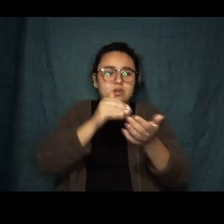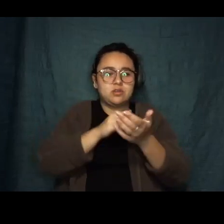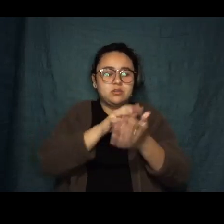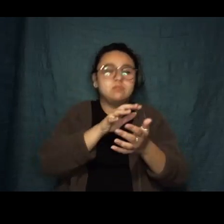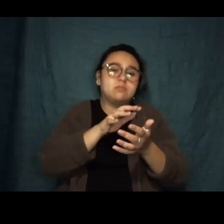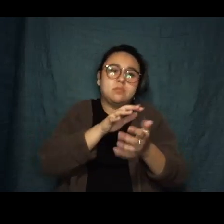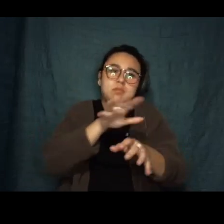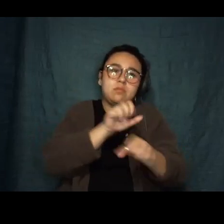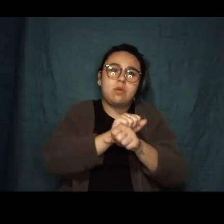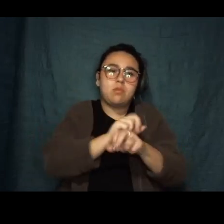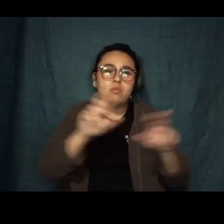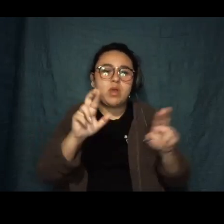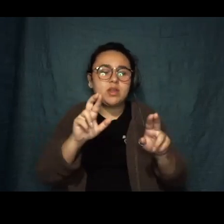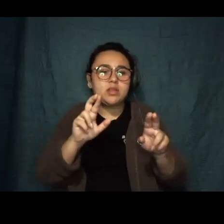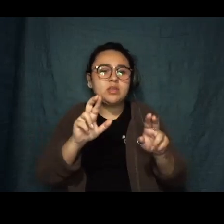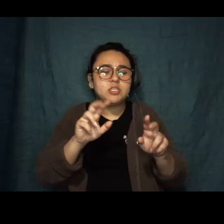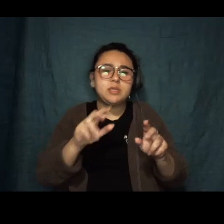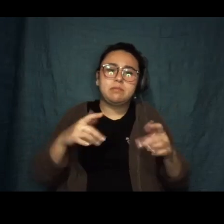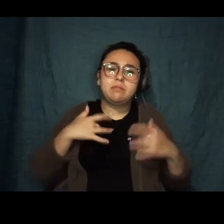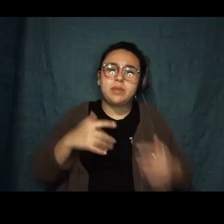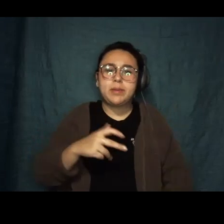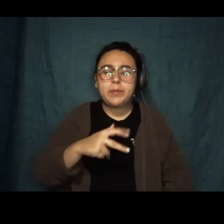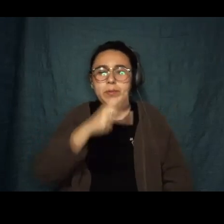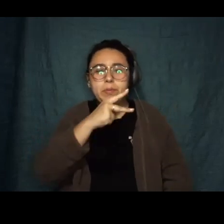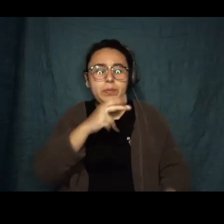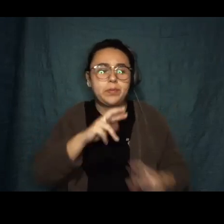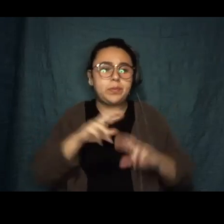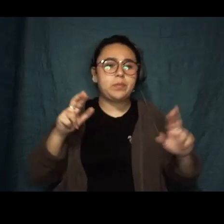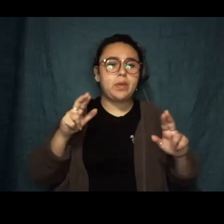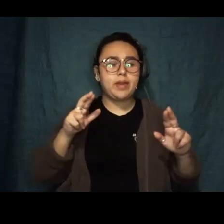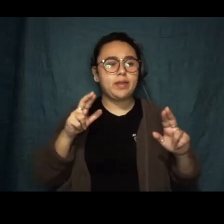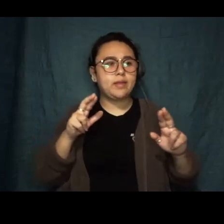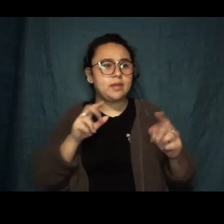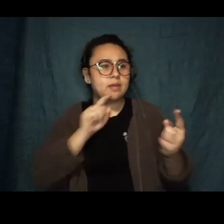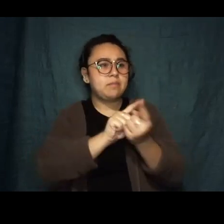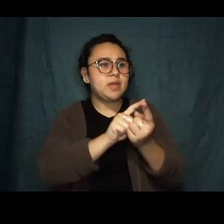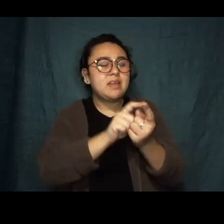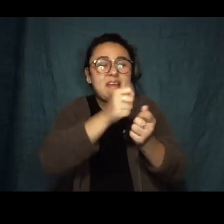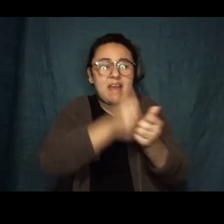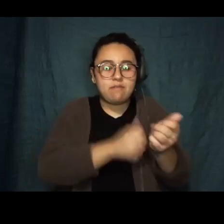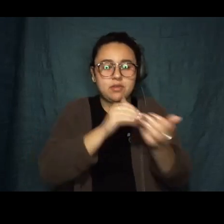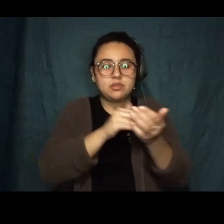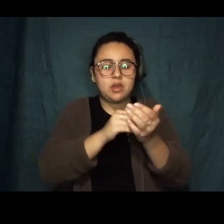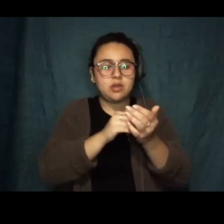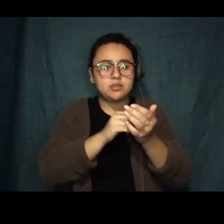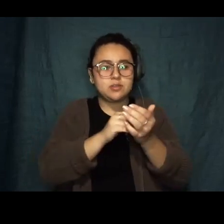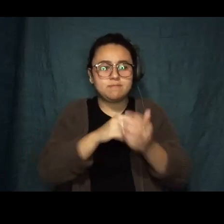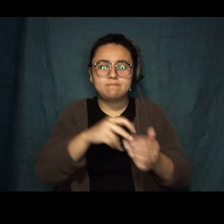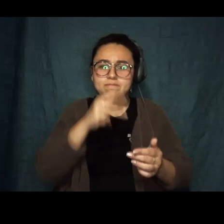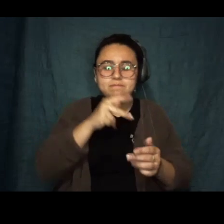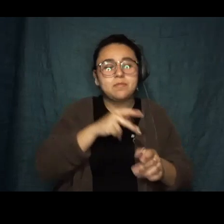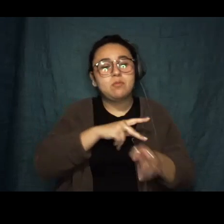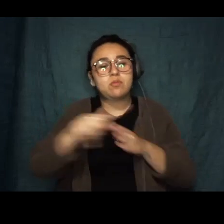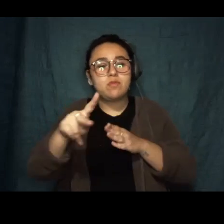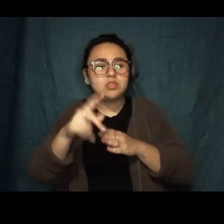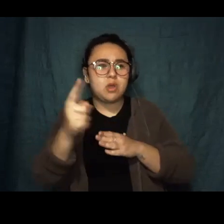afford, taken off early from work to press her hair, never met a new doctor without a full face of makeup. There was always something they wouldn't tell everybody and she wanted